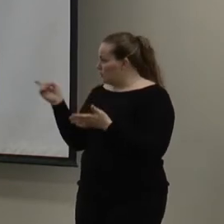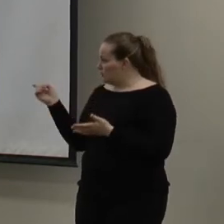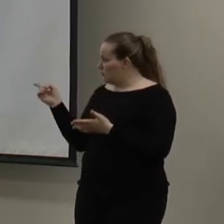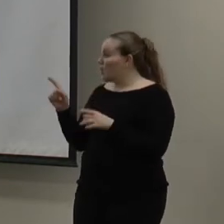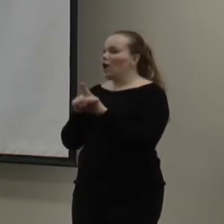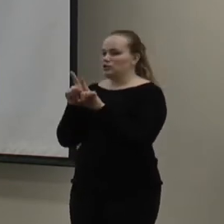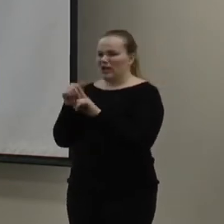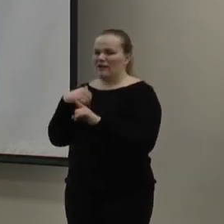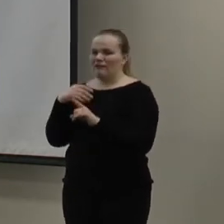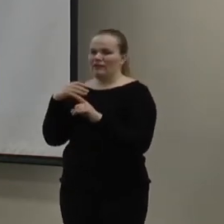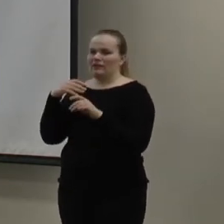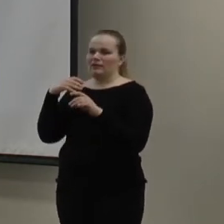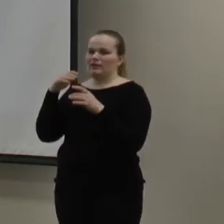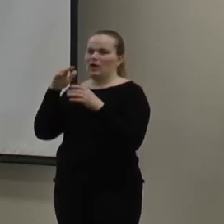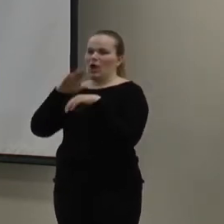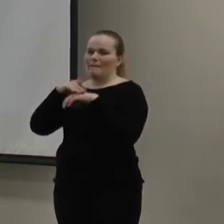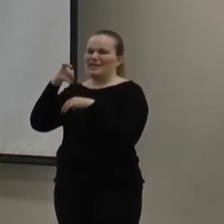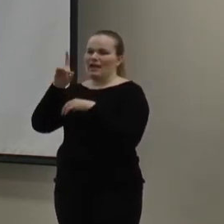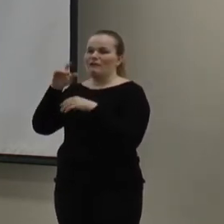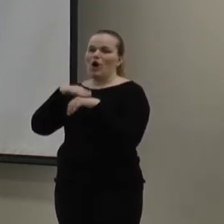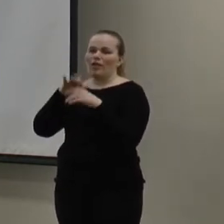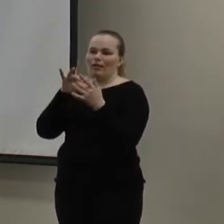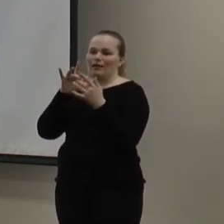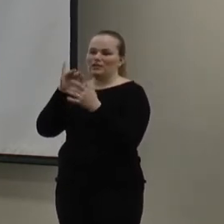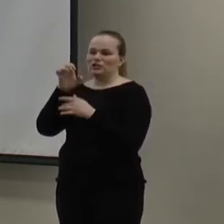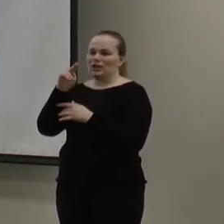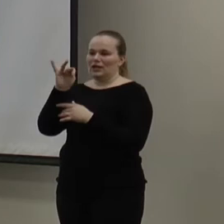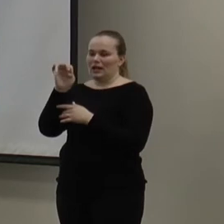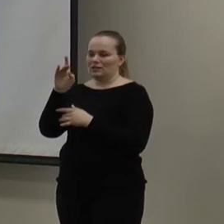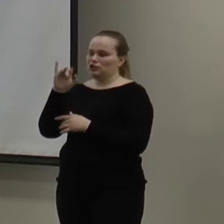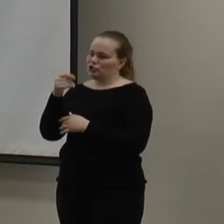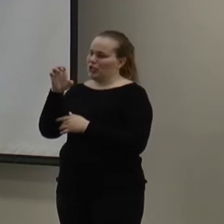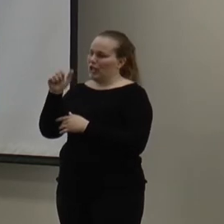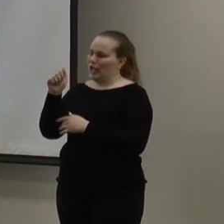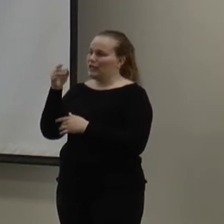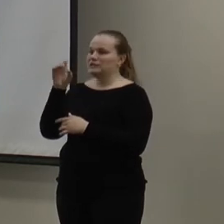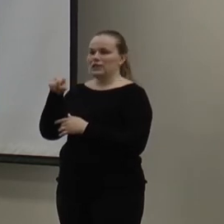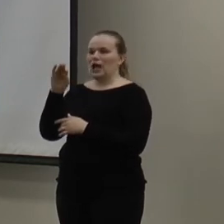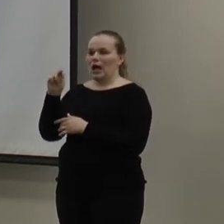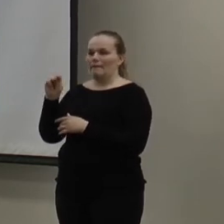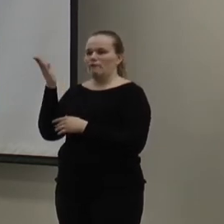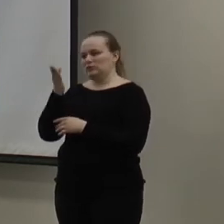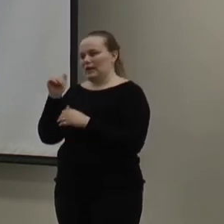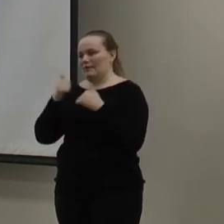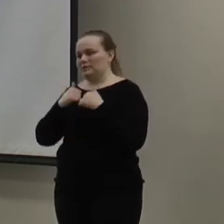also have that interactive PDF on JEA.com forward slash backpack. So, I'm going to help you do the math.